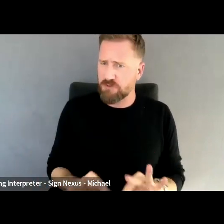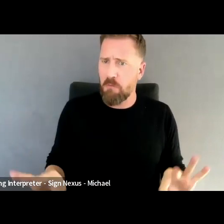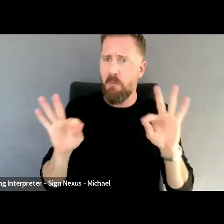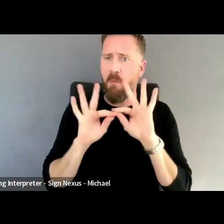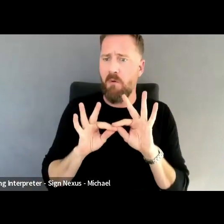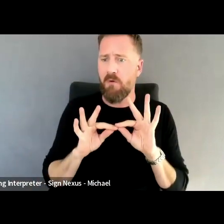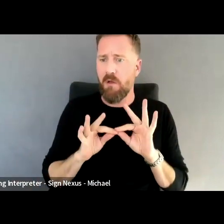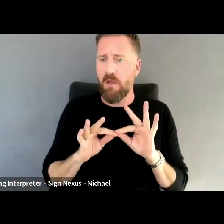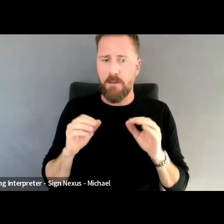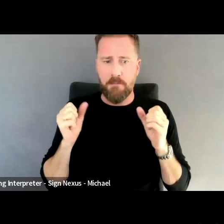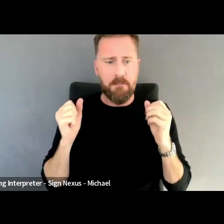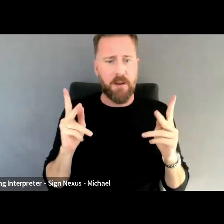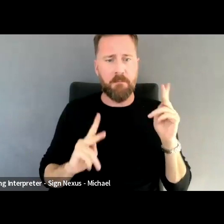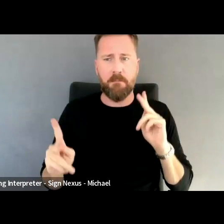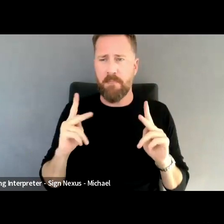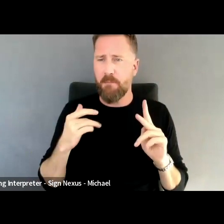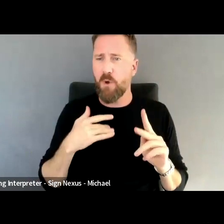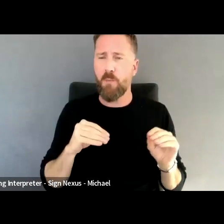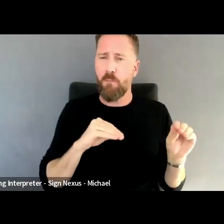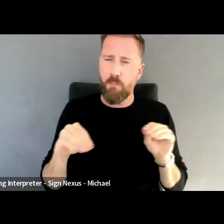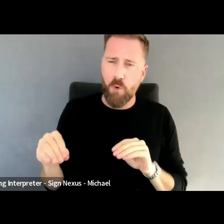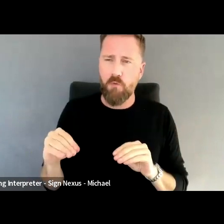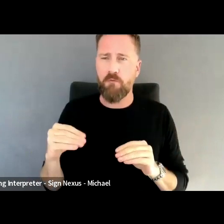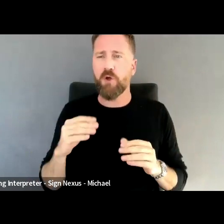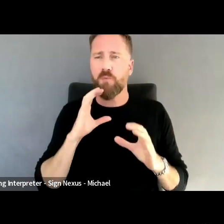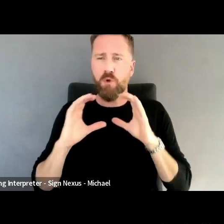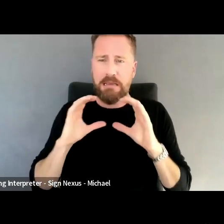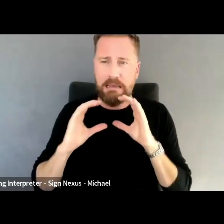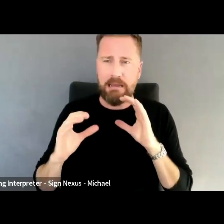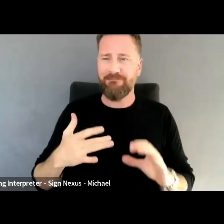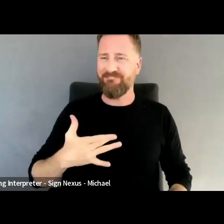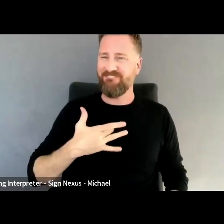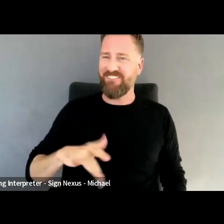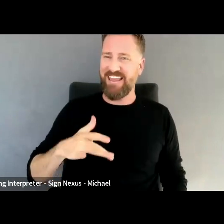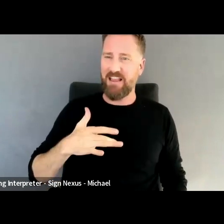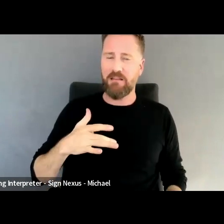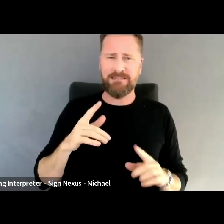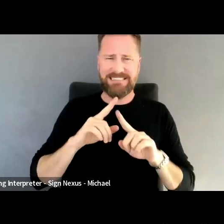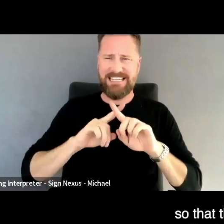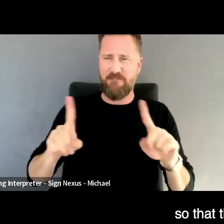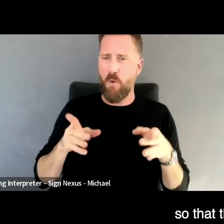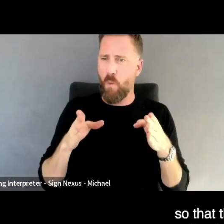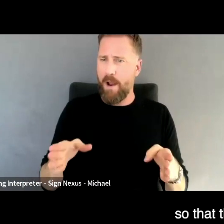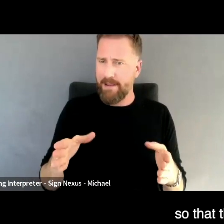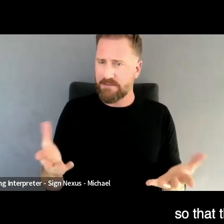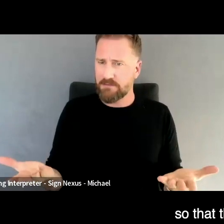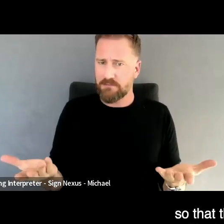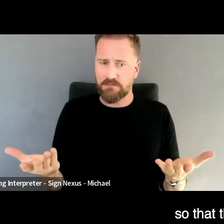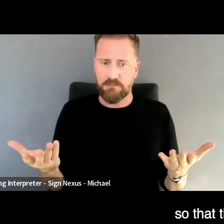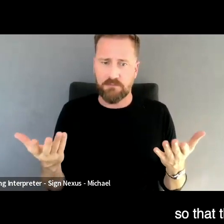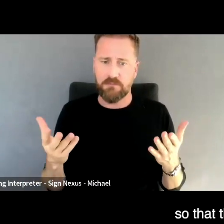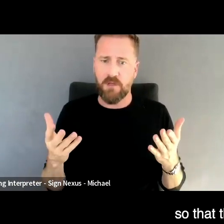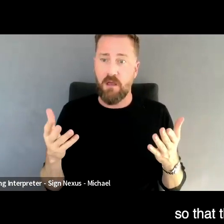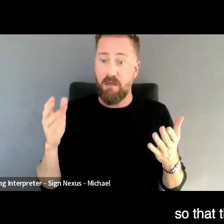feel or communicate in significantly enough, in significantly different ways, so that the